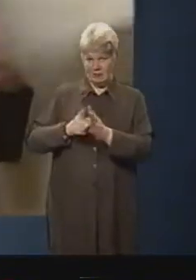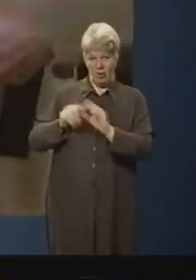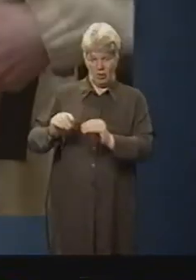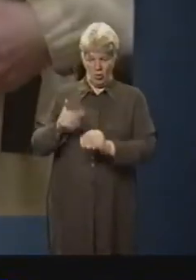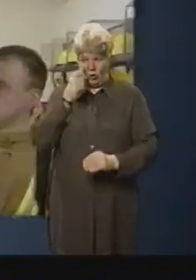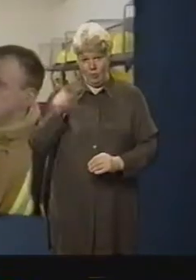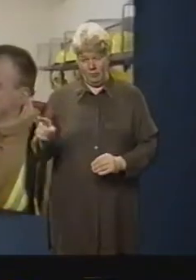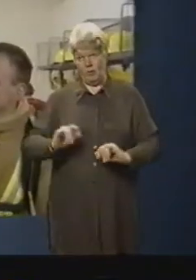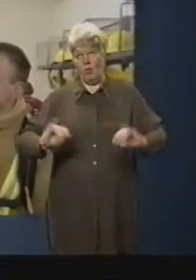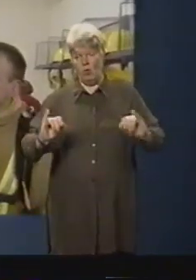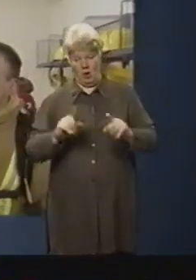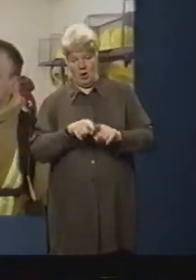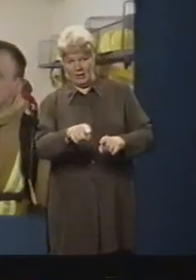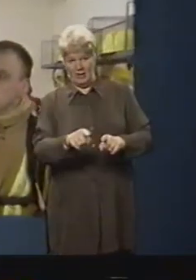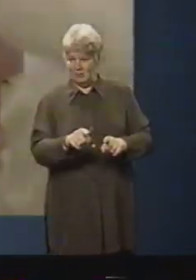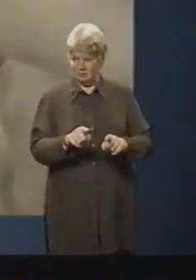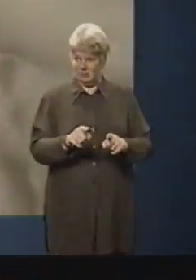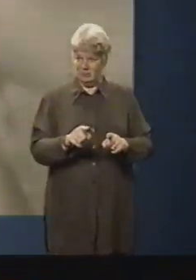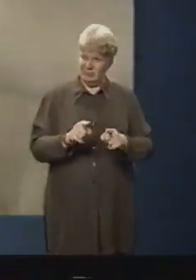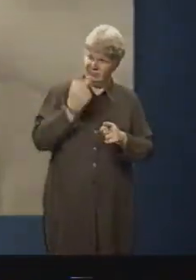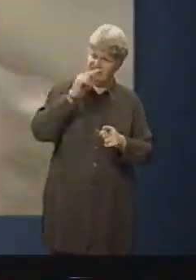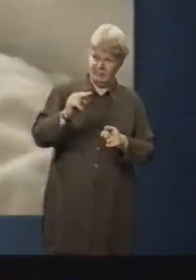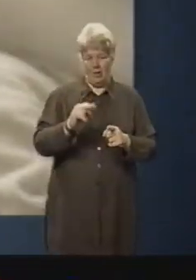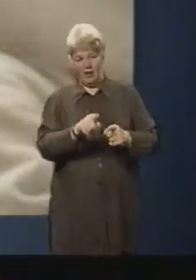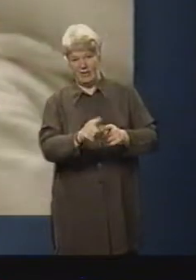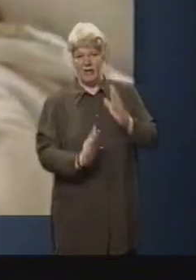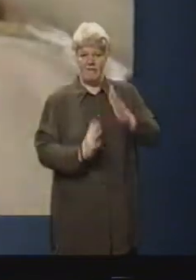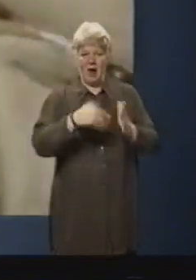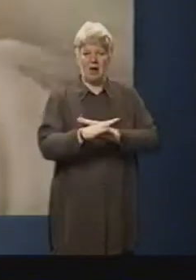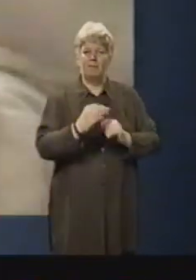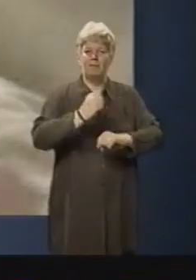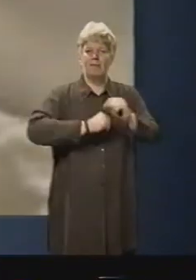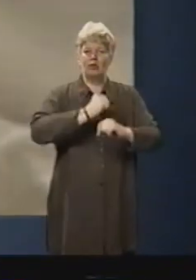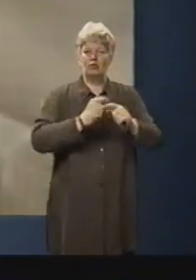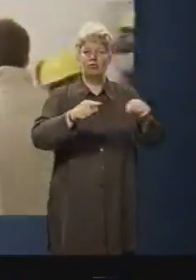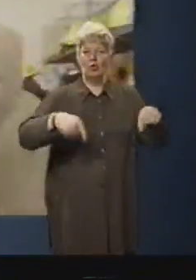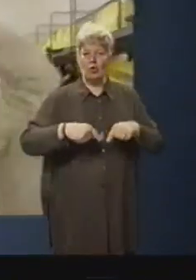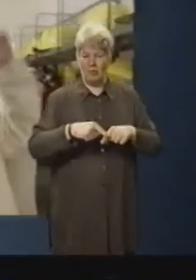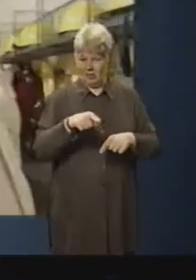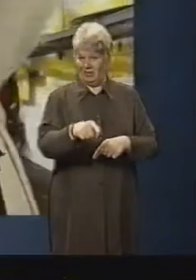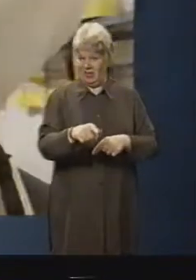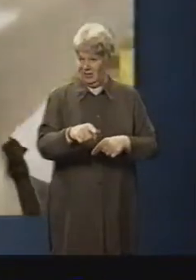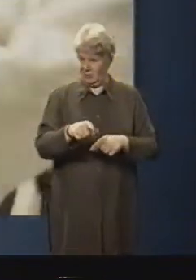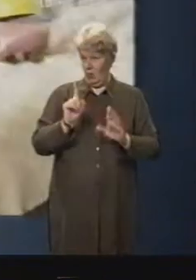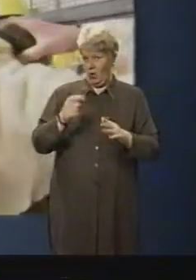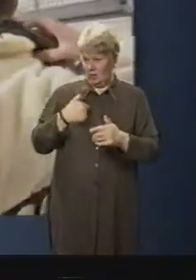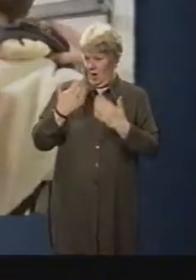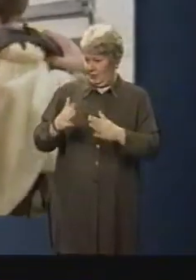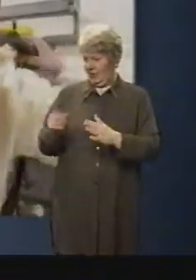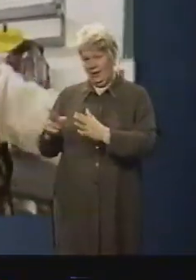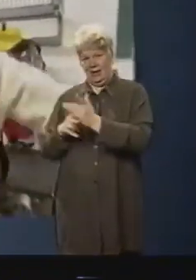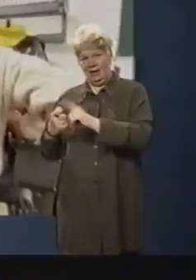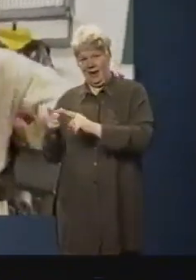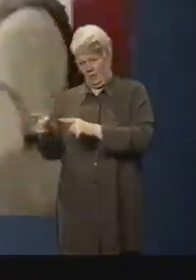fire on board a ship. That's the fire in the machinery room. It's going to be a lot like the fiery inferno Nick encountered on board